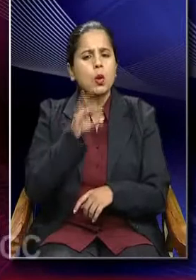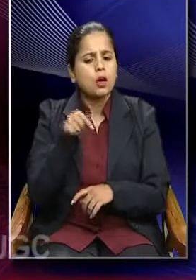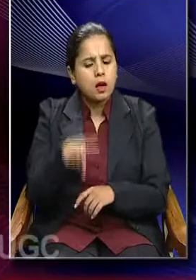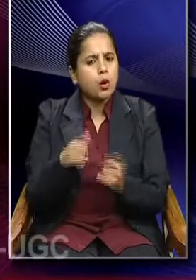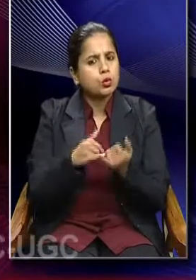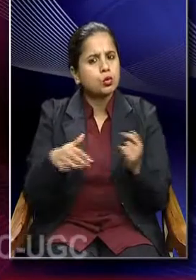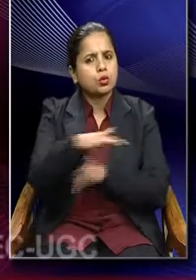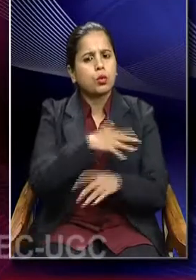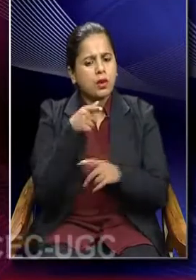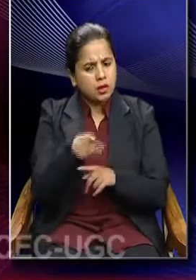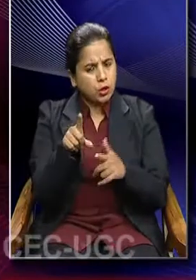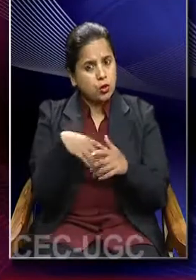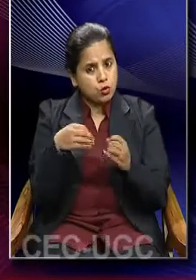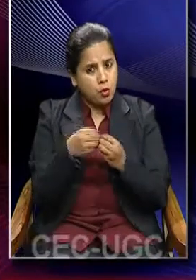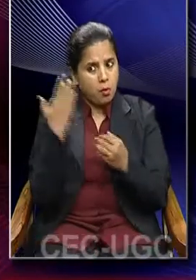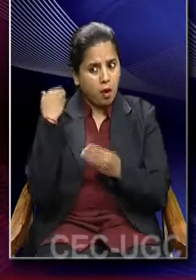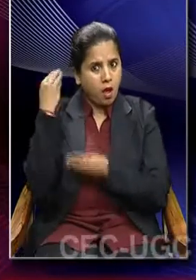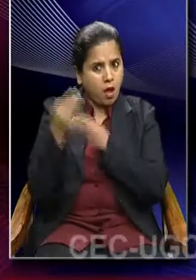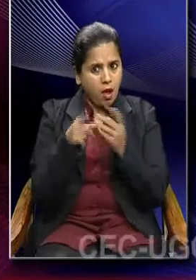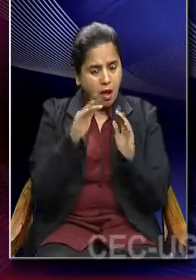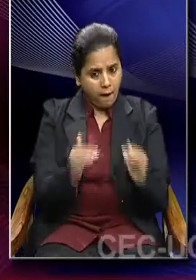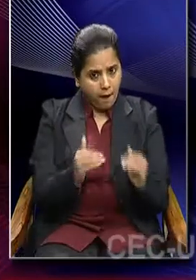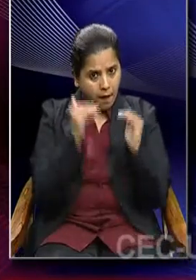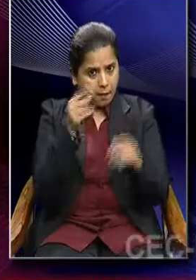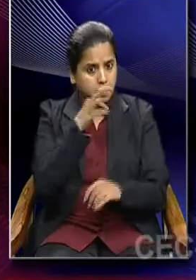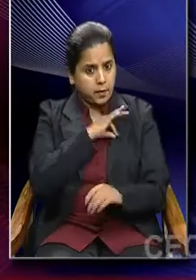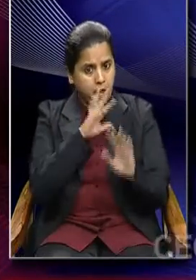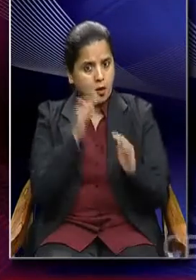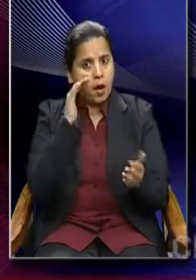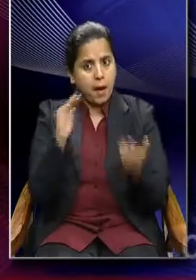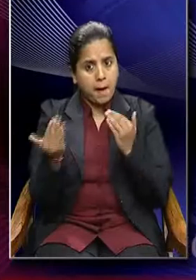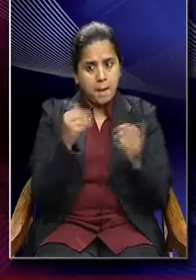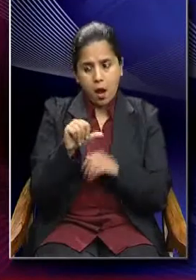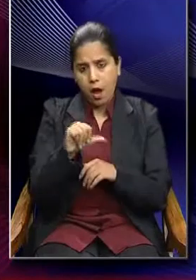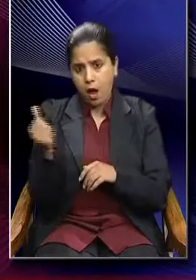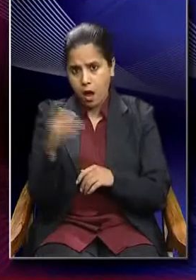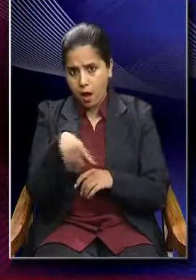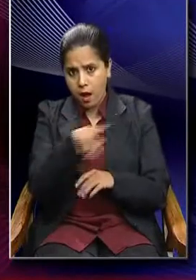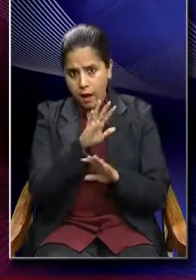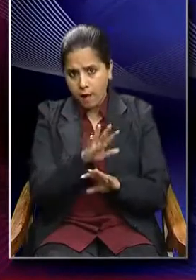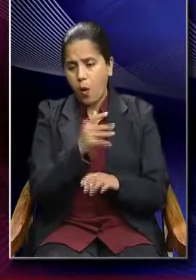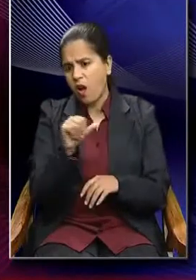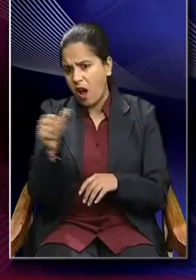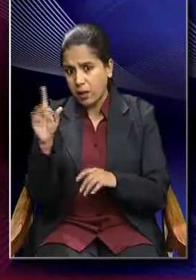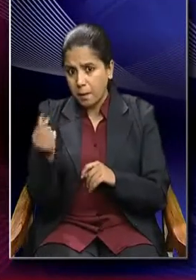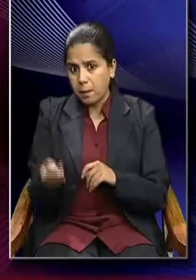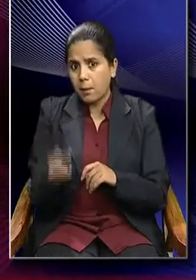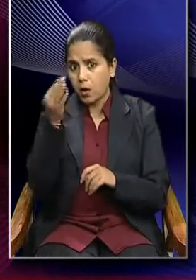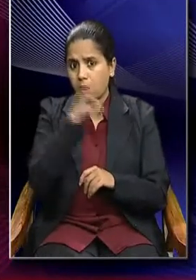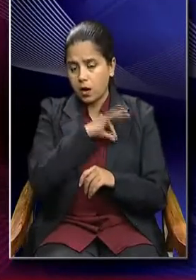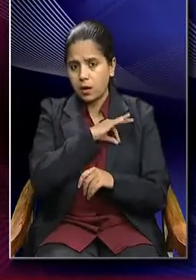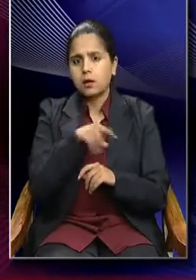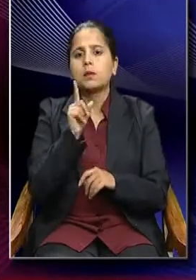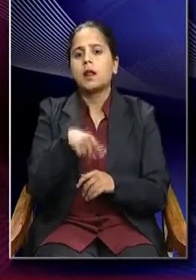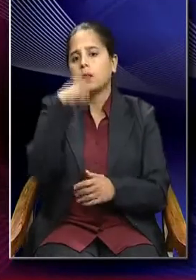certain occupations have a higher income compared to the other and therefore, make